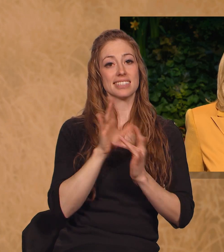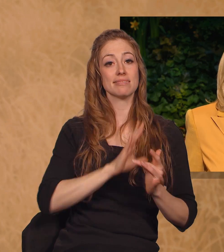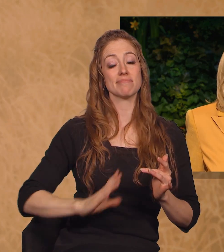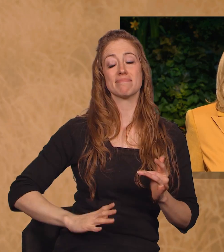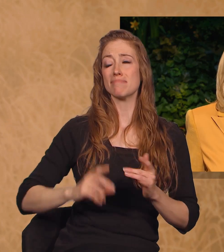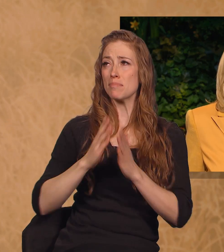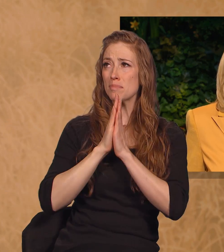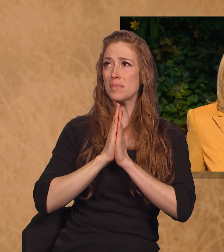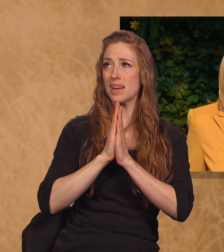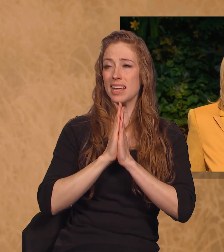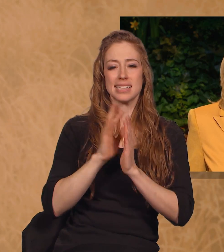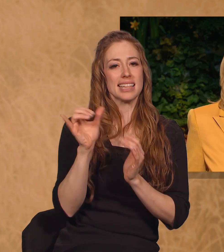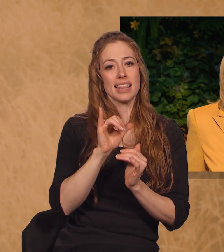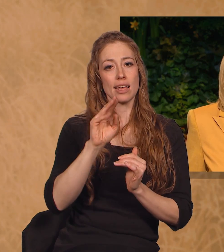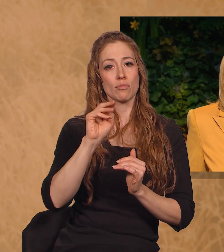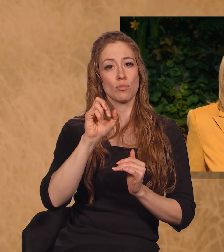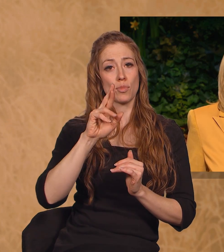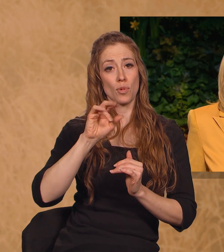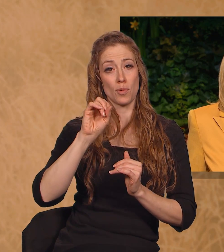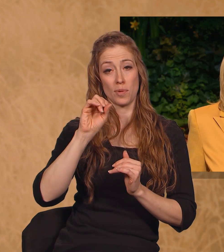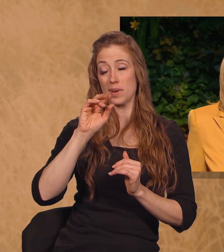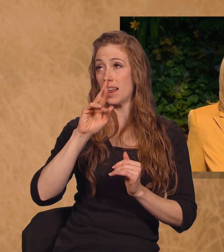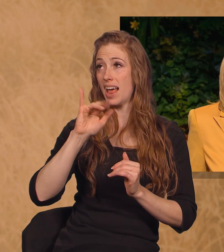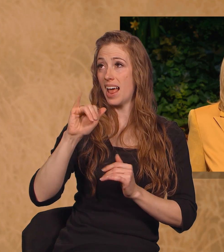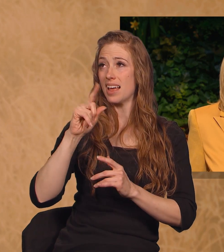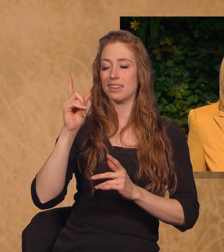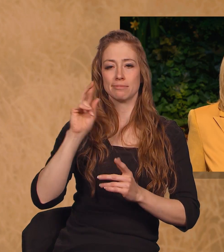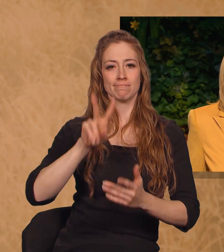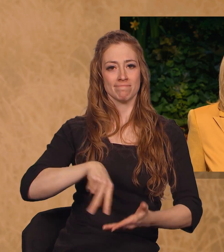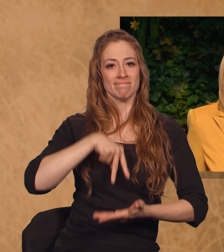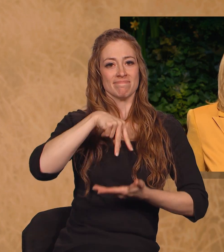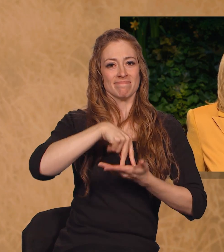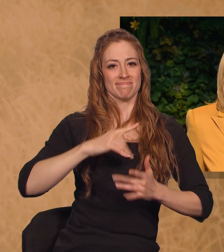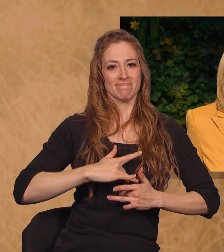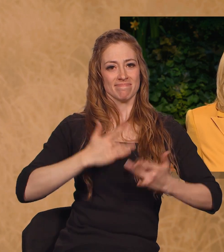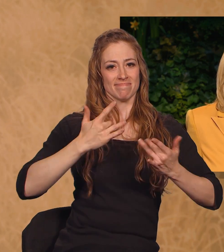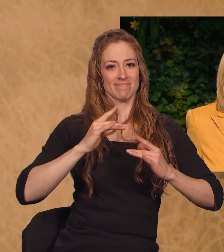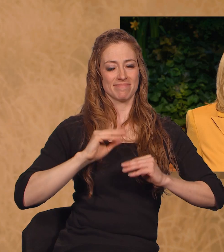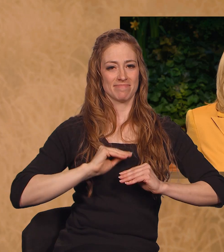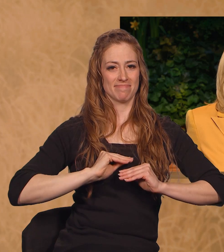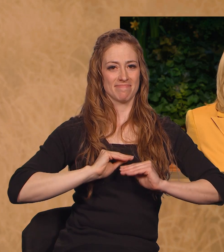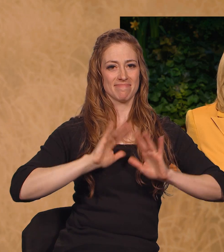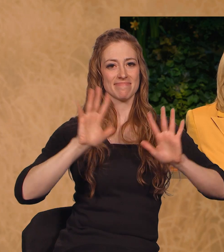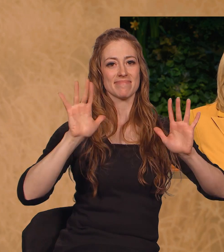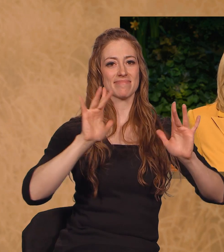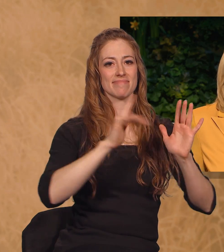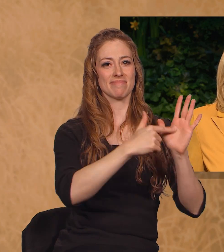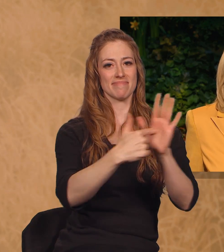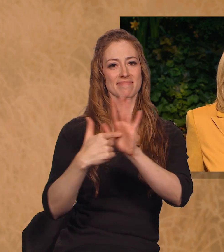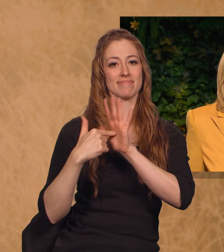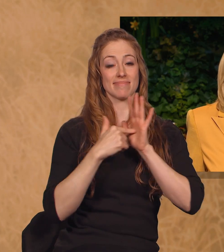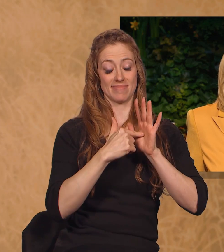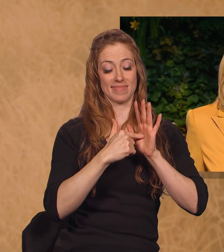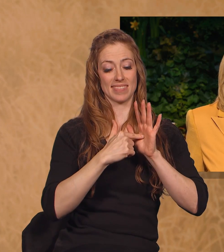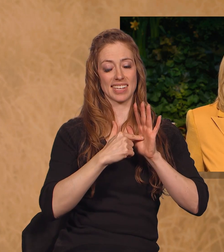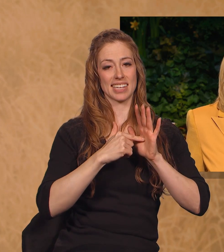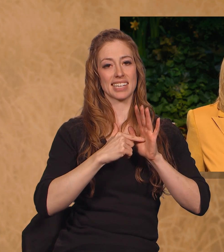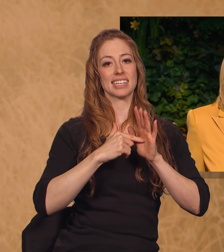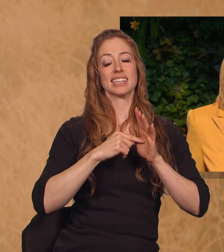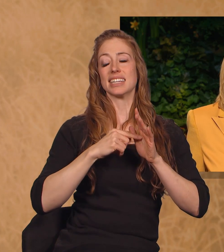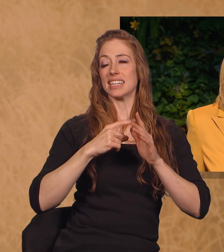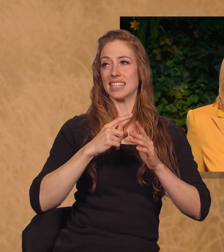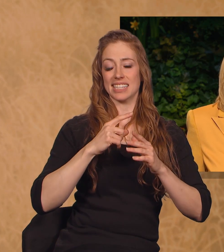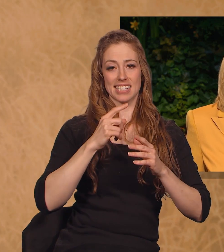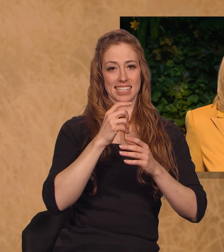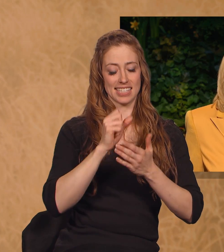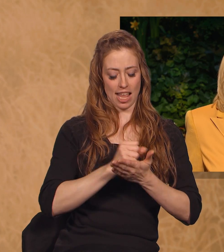we will arise and shine forth that our light may be a standard for the nations in the sacred